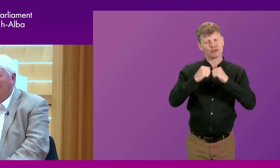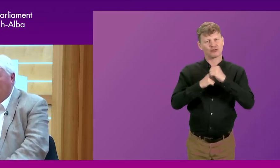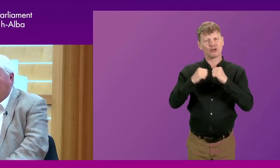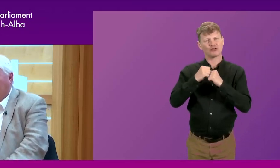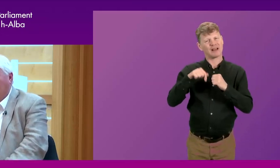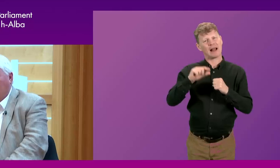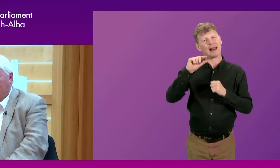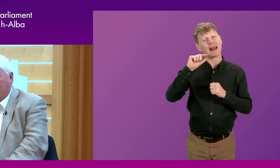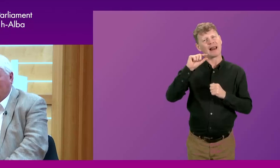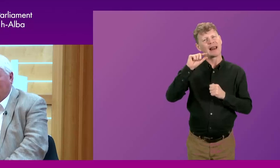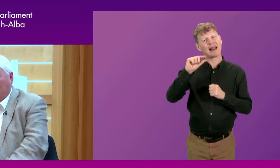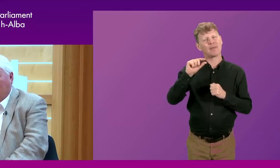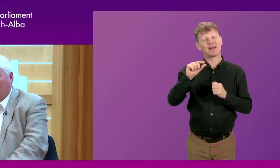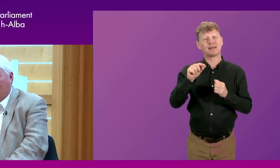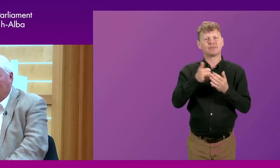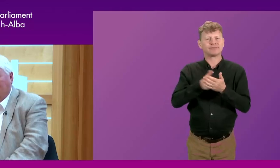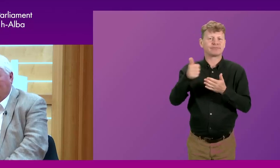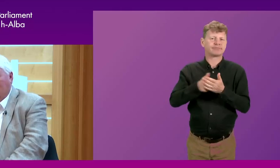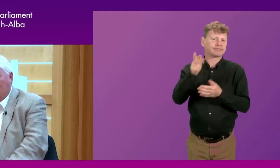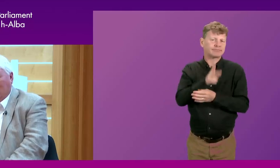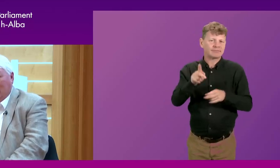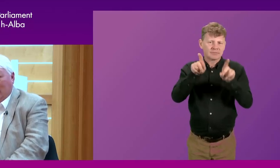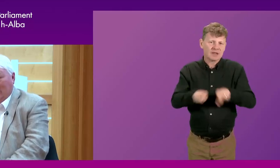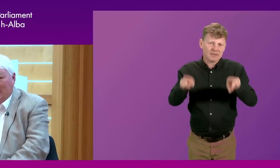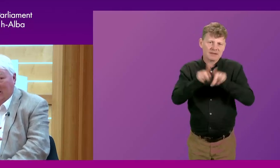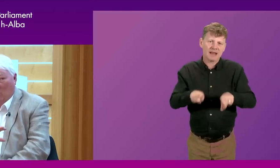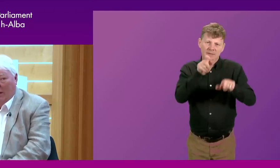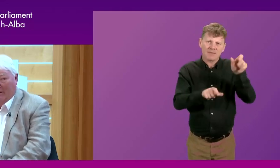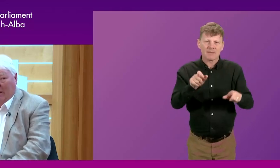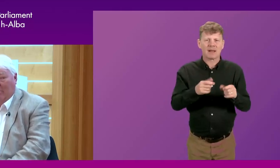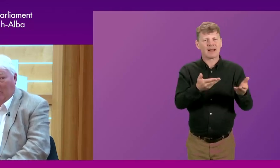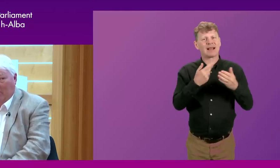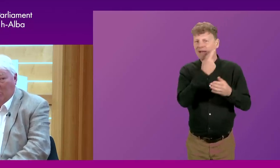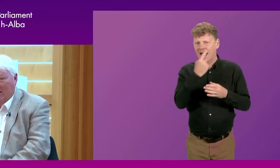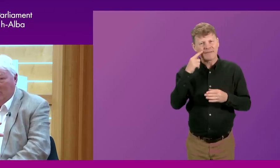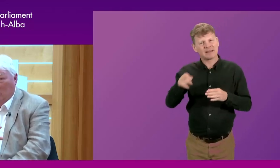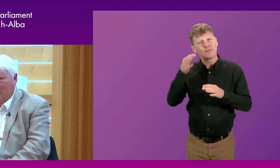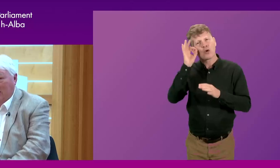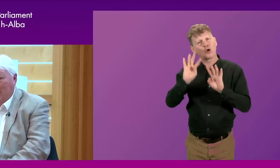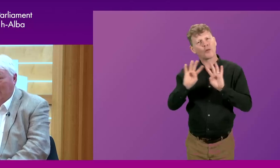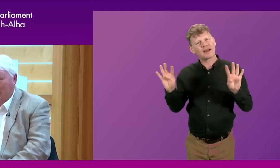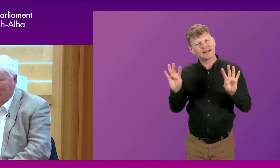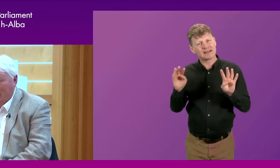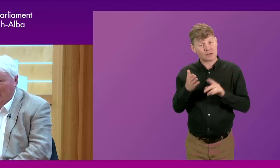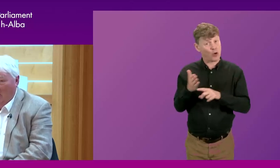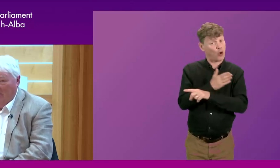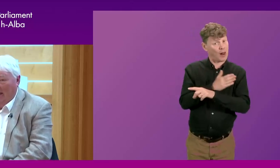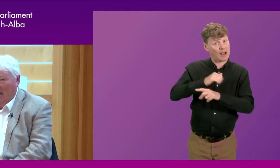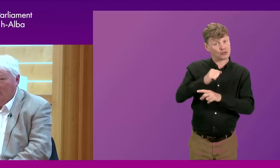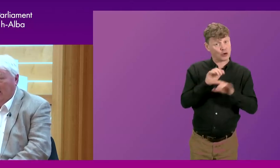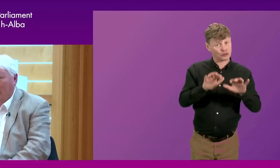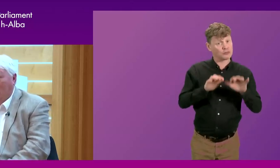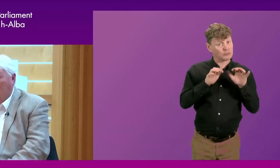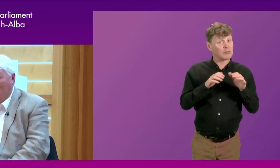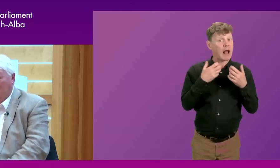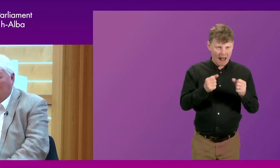inclined to use the usual suspects for evidence to committees. I'd like to see a wider approach as there was in the earlier days of getting